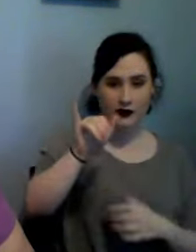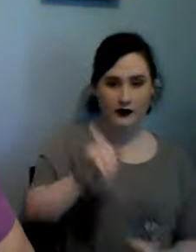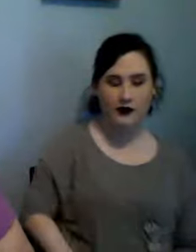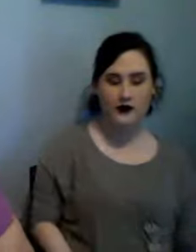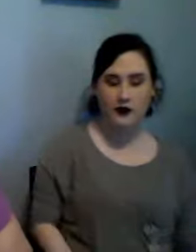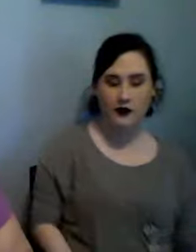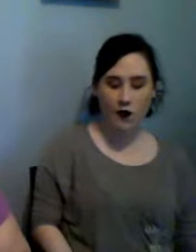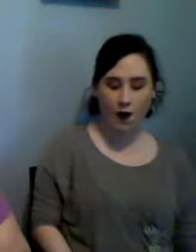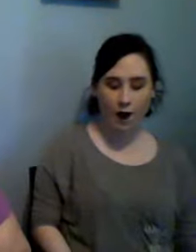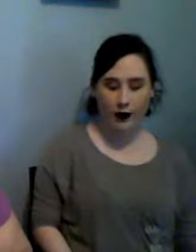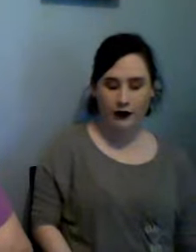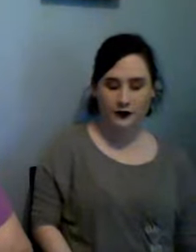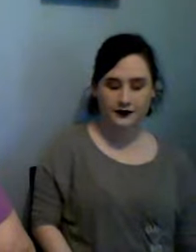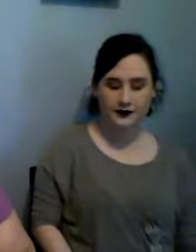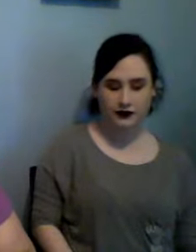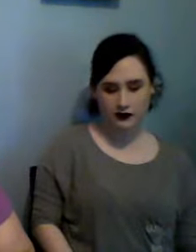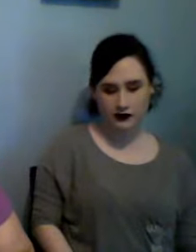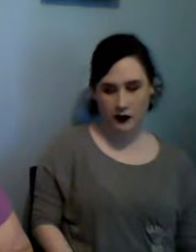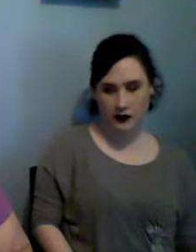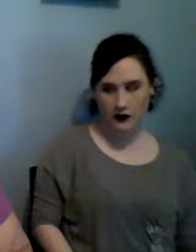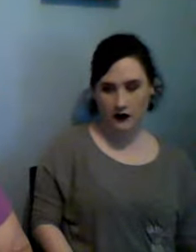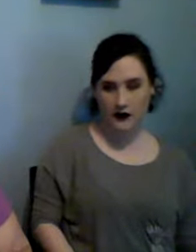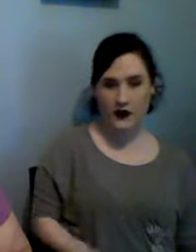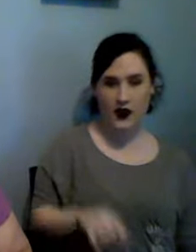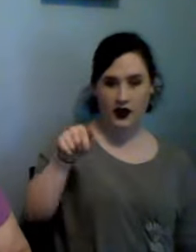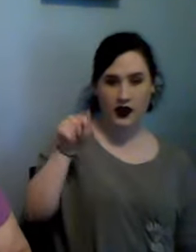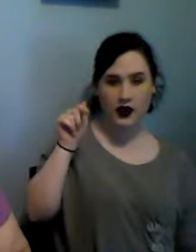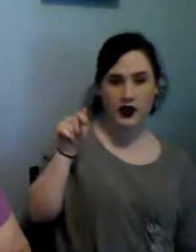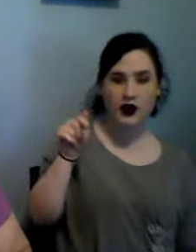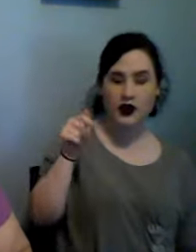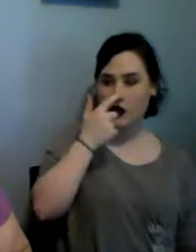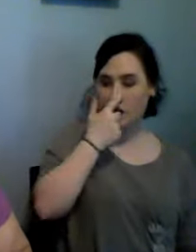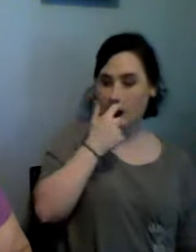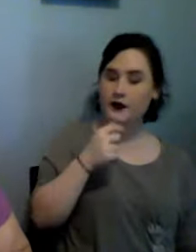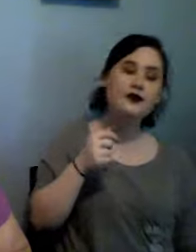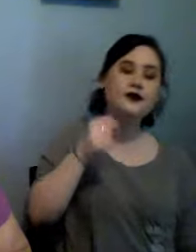this one is from the cricket with bad eyes